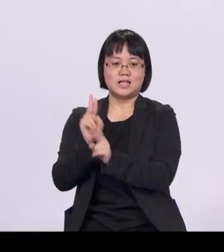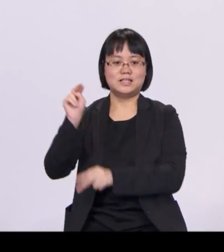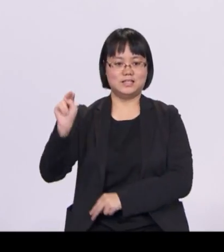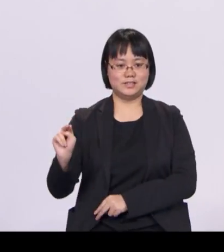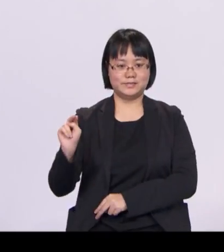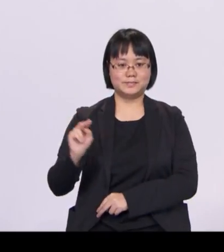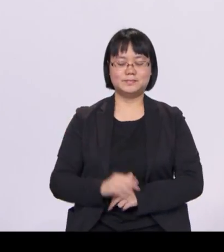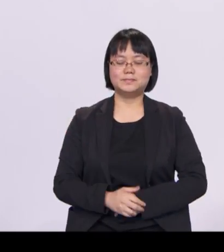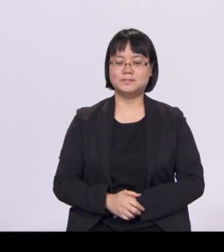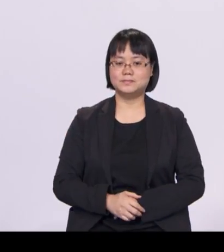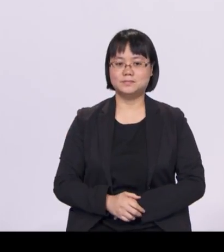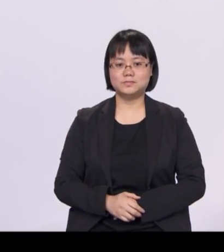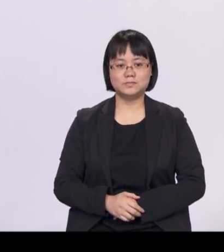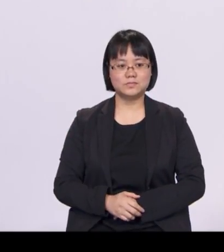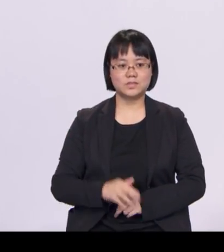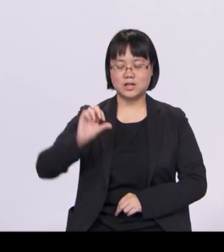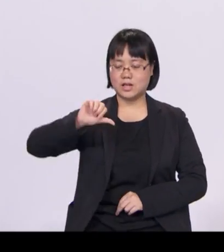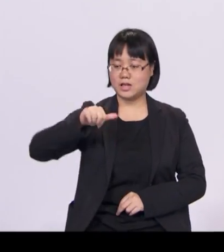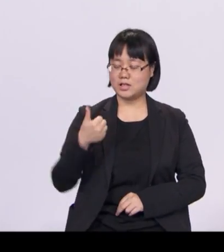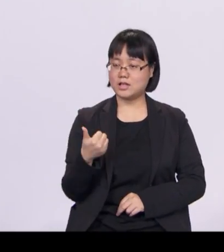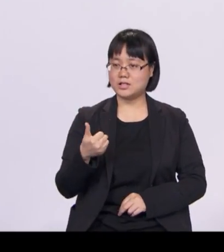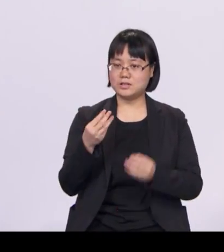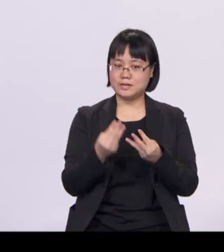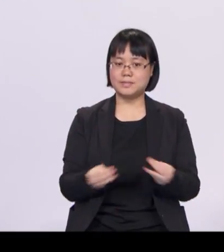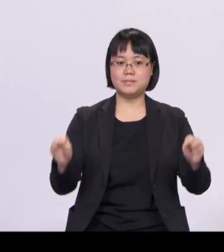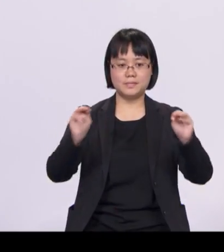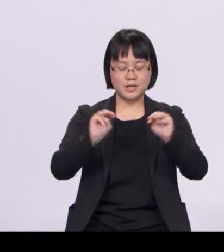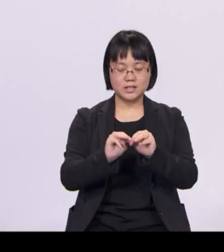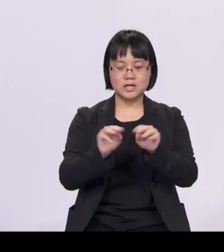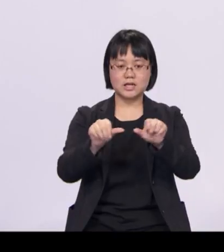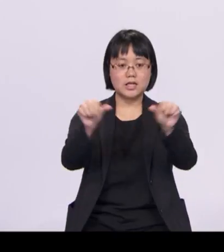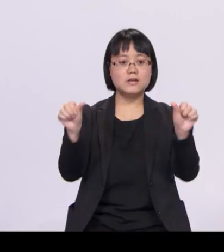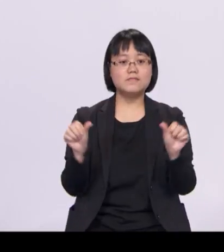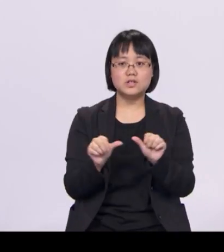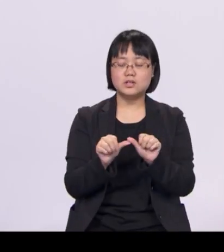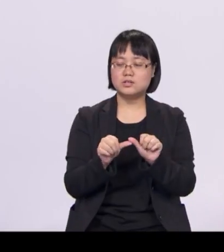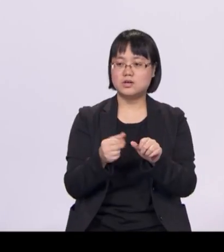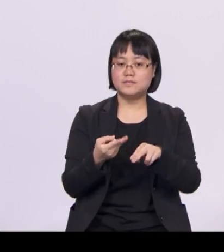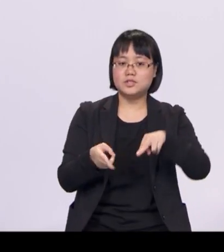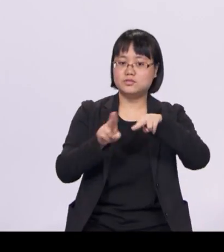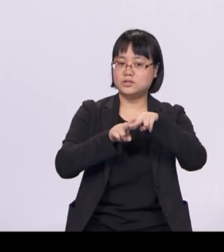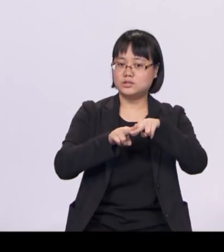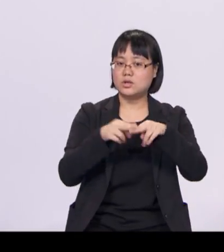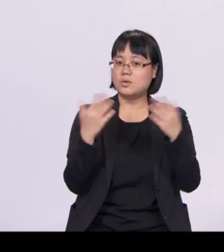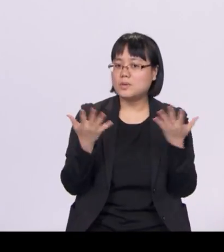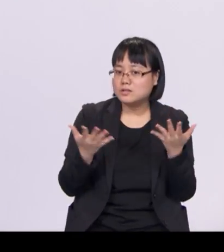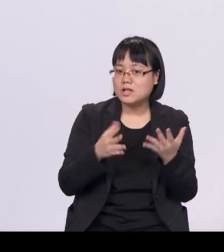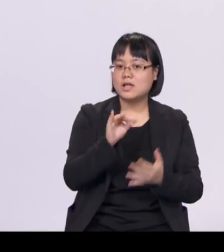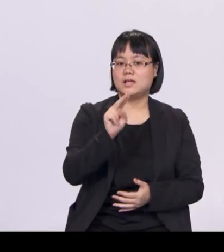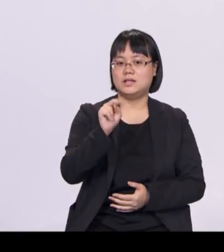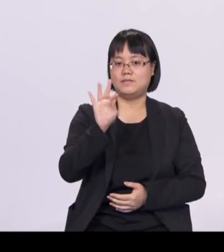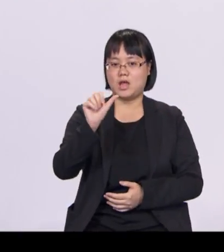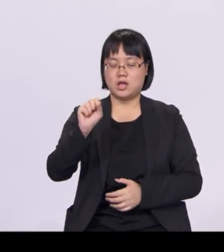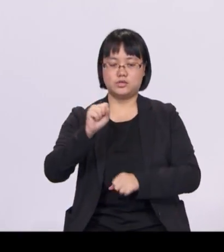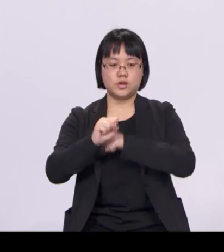Another key area of expenditure increase will be infrastructure. We have increased our infrastructure spending